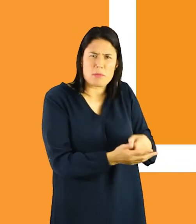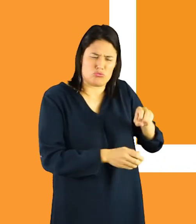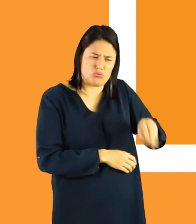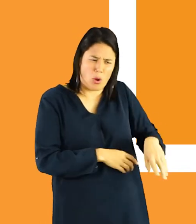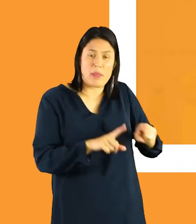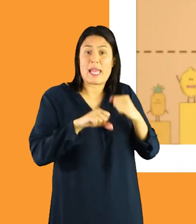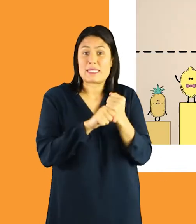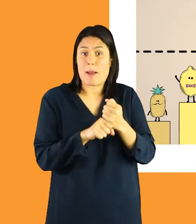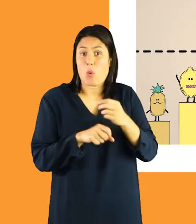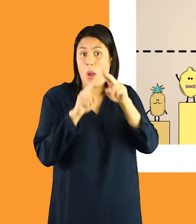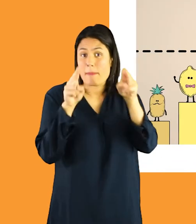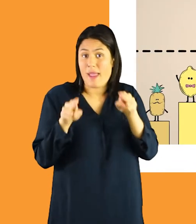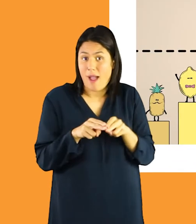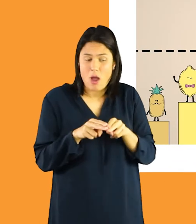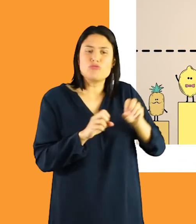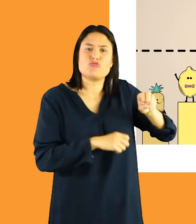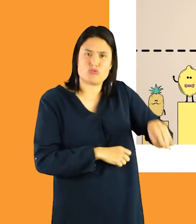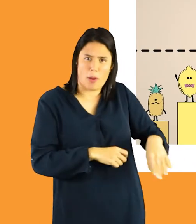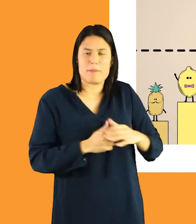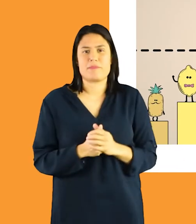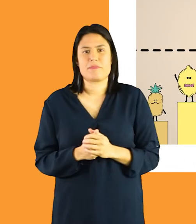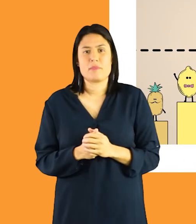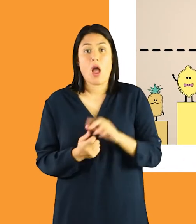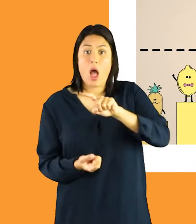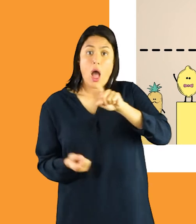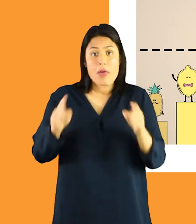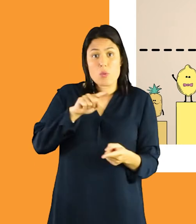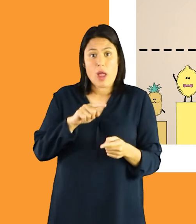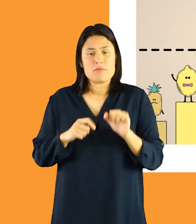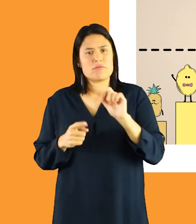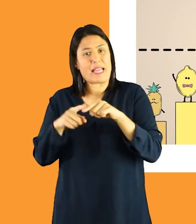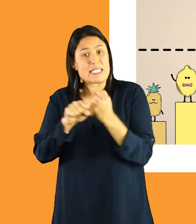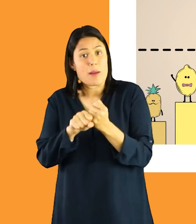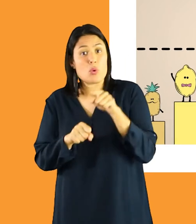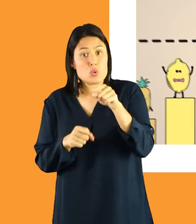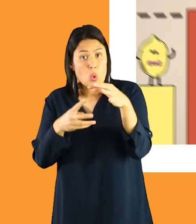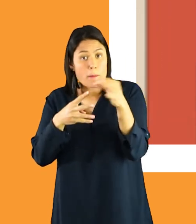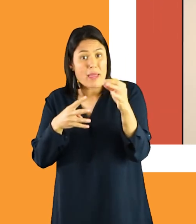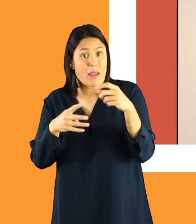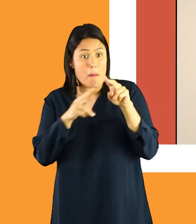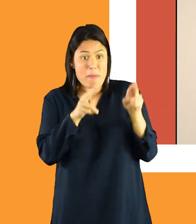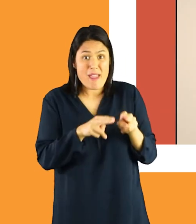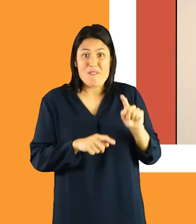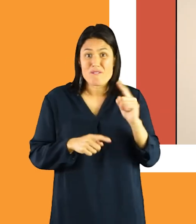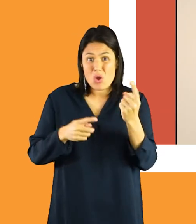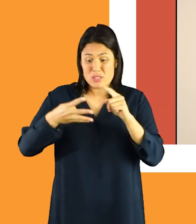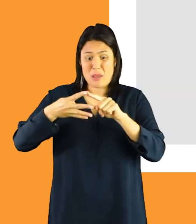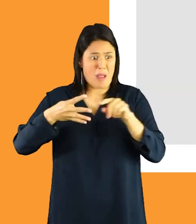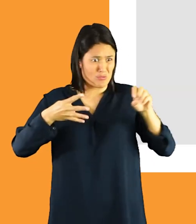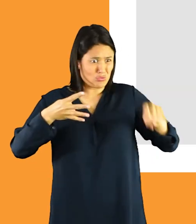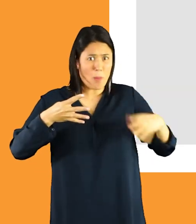Stage three, there are still seats to fill, so the candidate with the fewest votes is eliminated. In this case, it's pear.